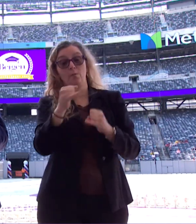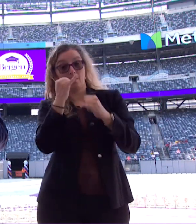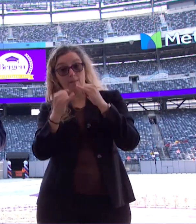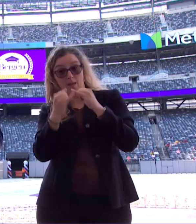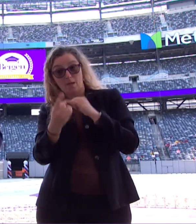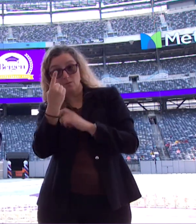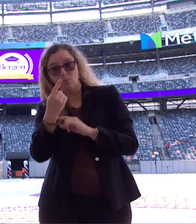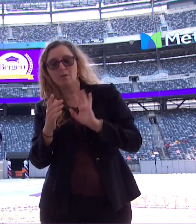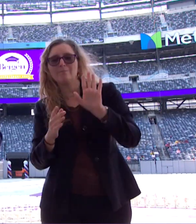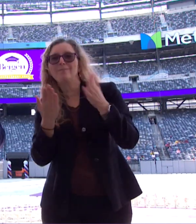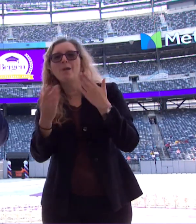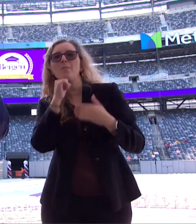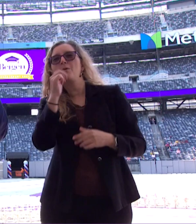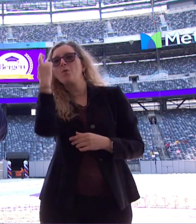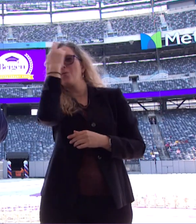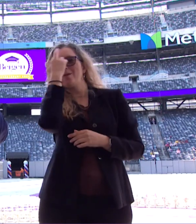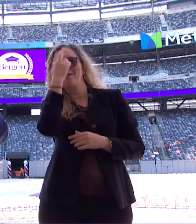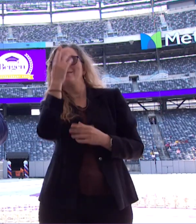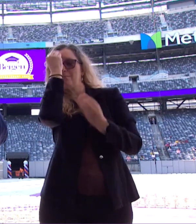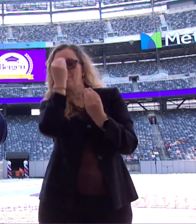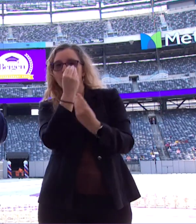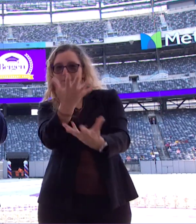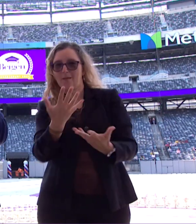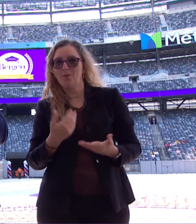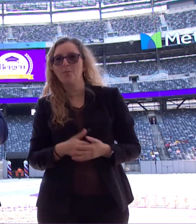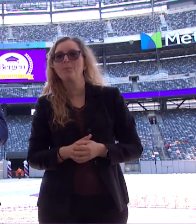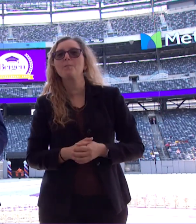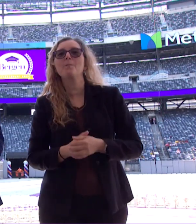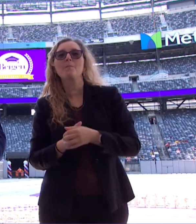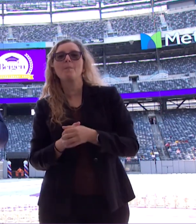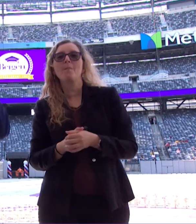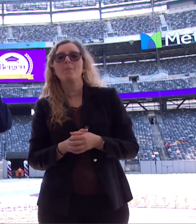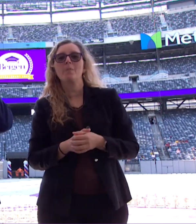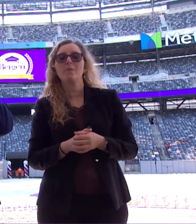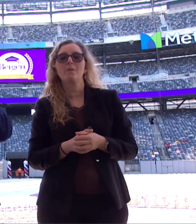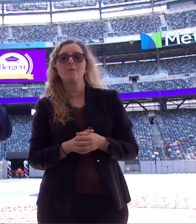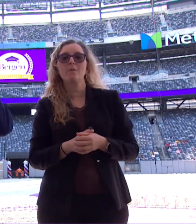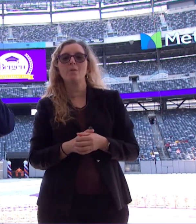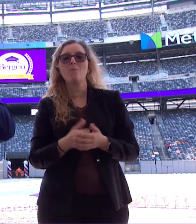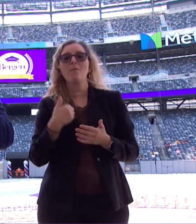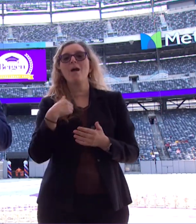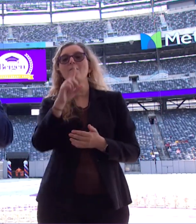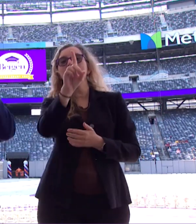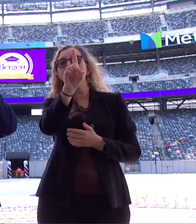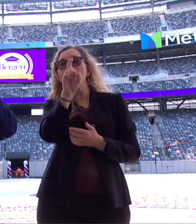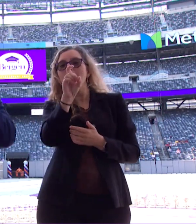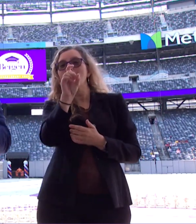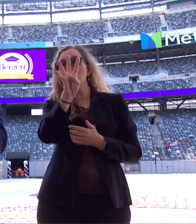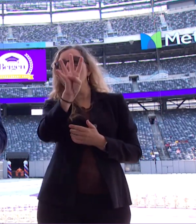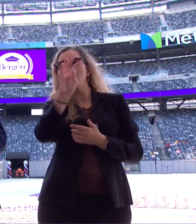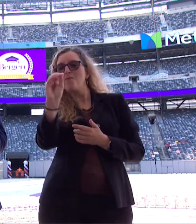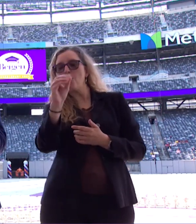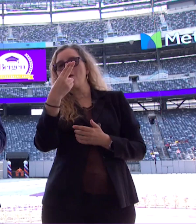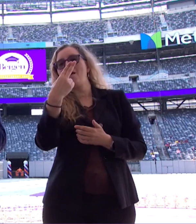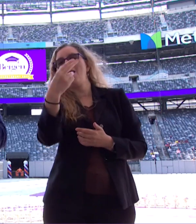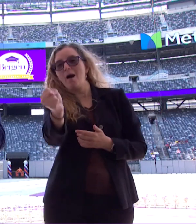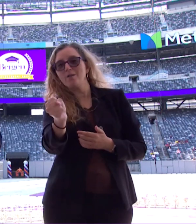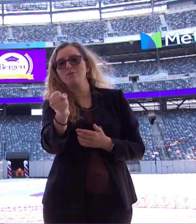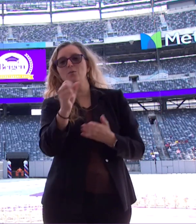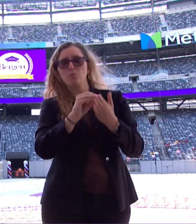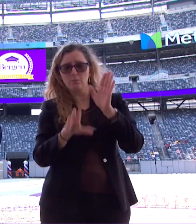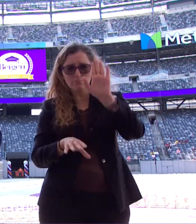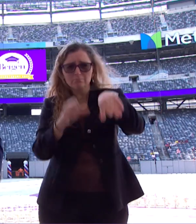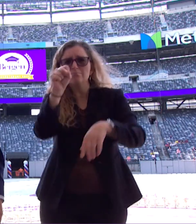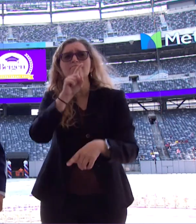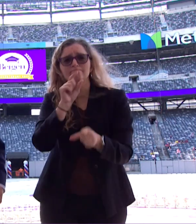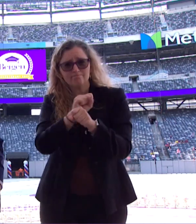you may not even realize it, and that's why I'm going to tell you, but the point is there are 140 high school students. Yeah, you heard